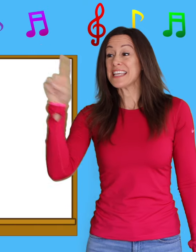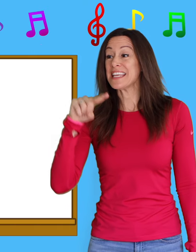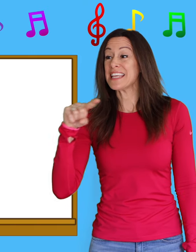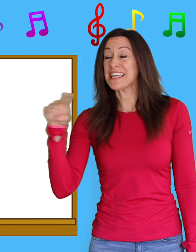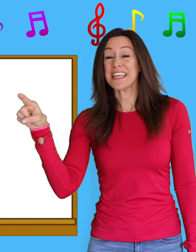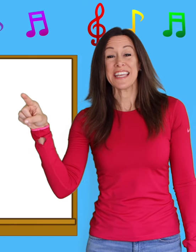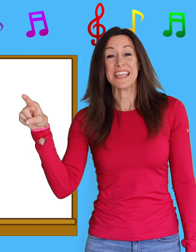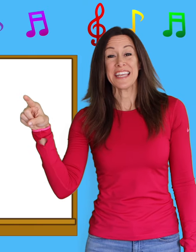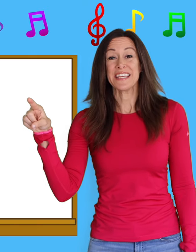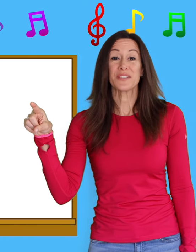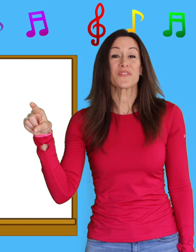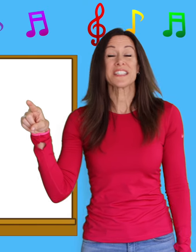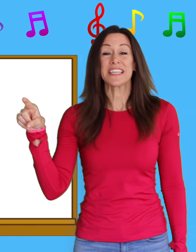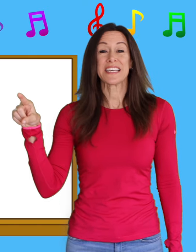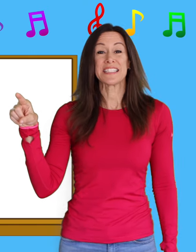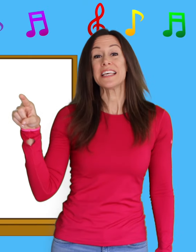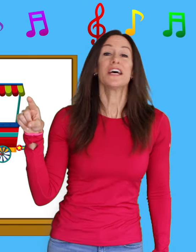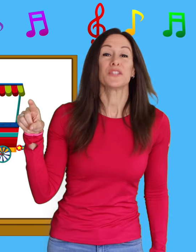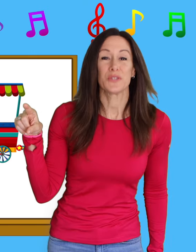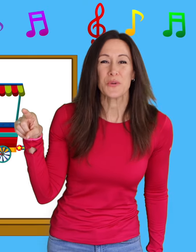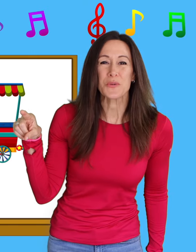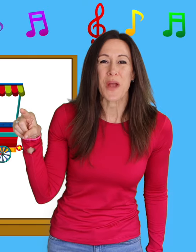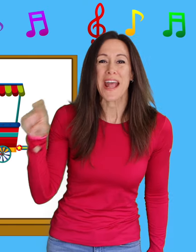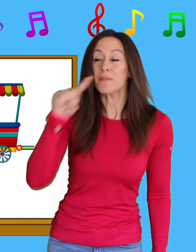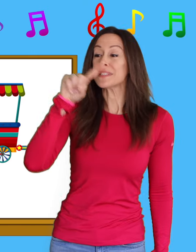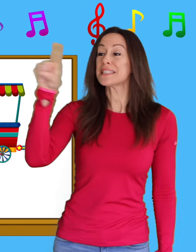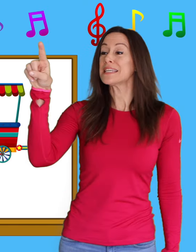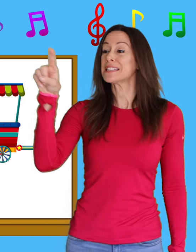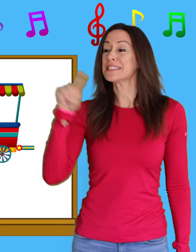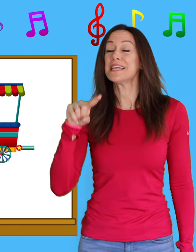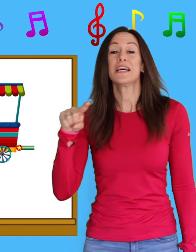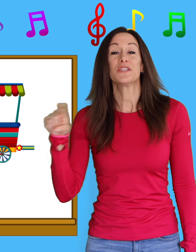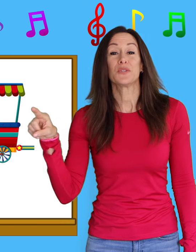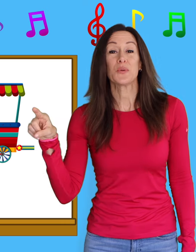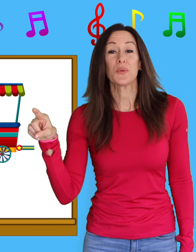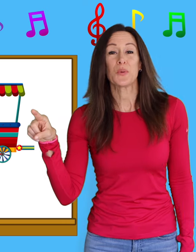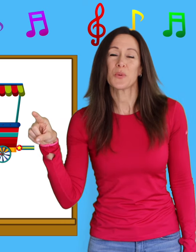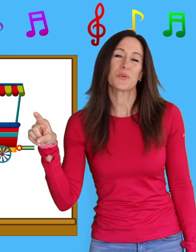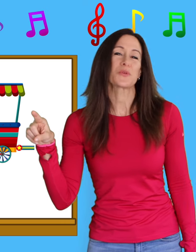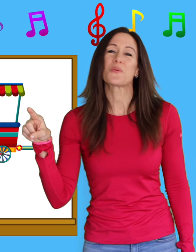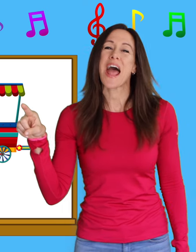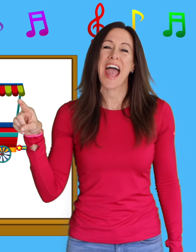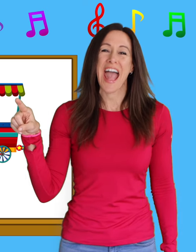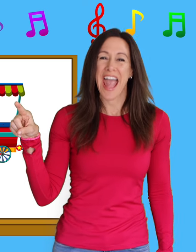is for z-z-zoo-tram, z-z-zoo-tram.